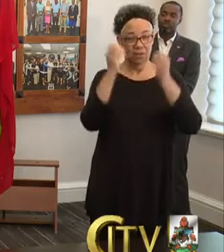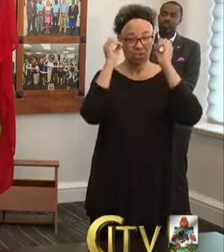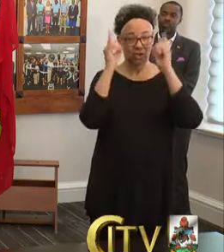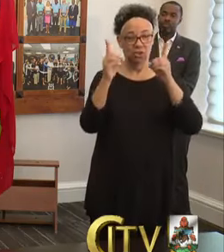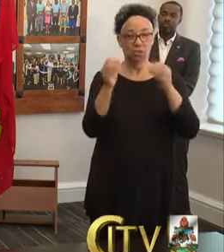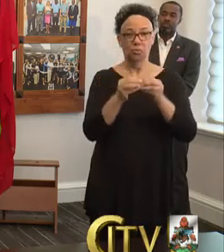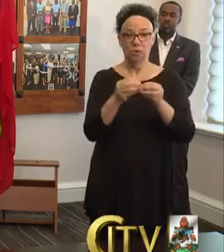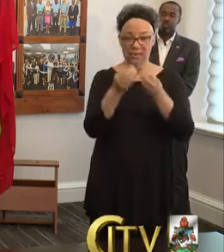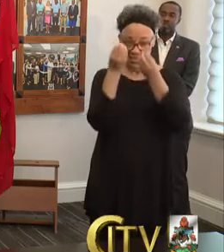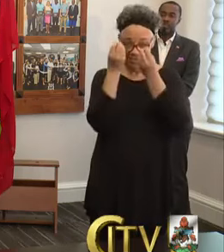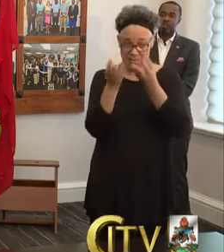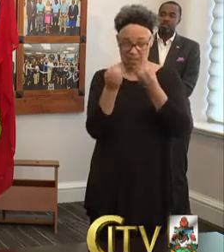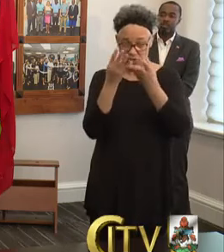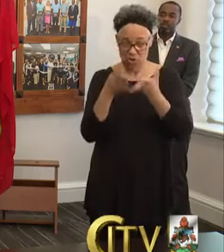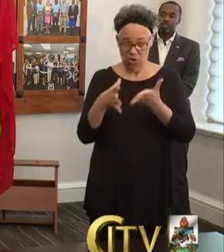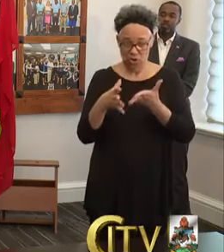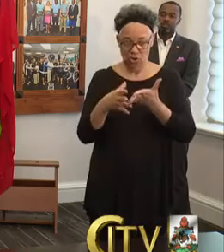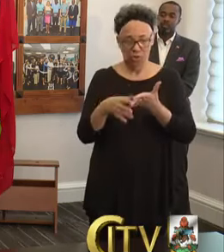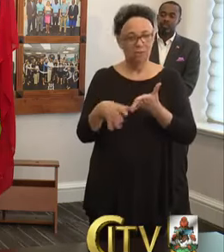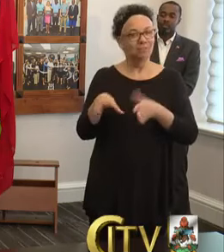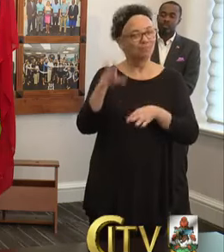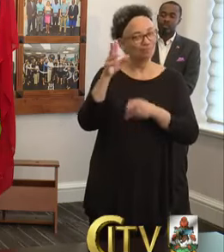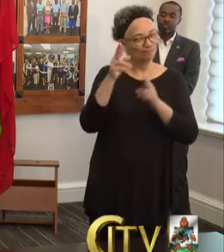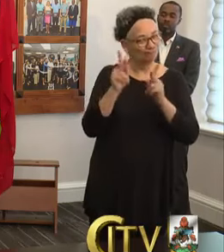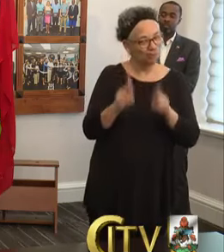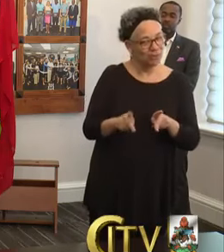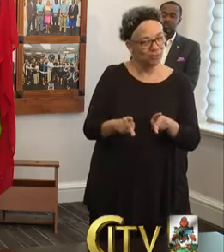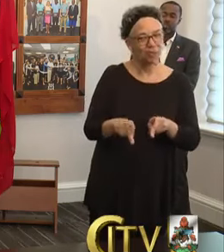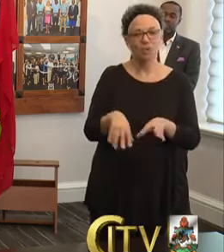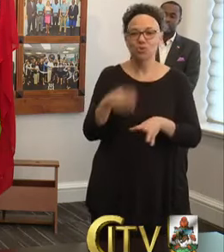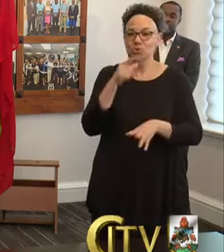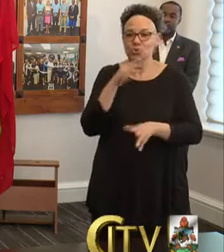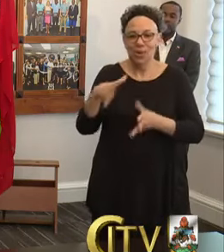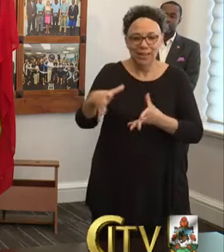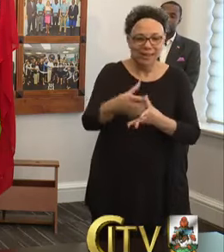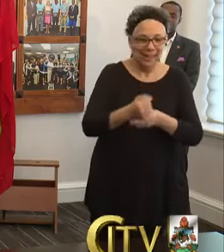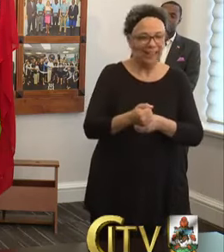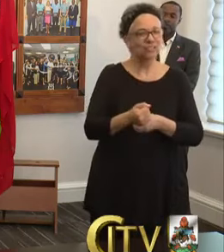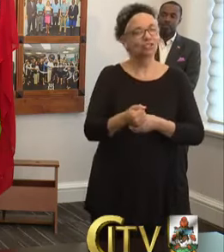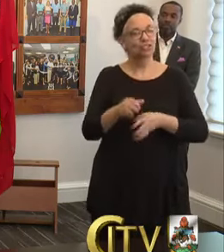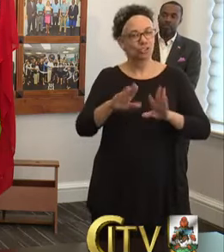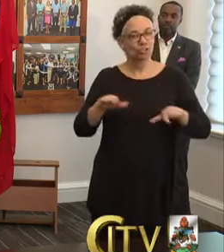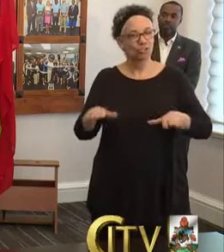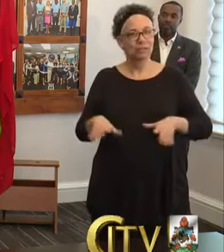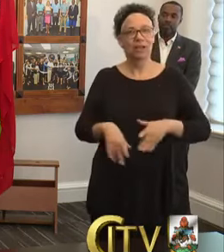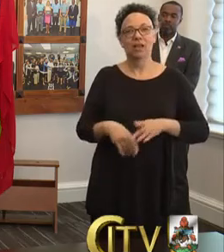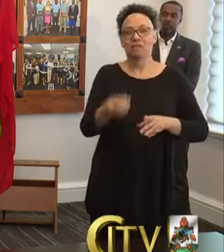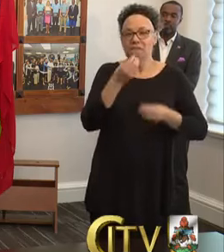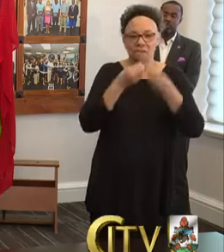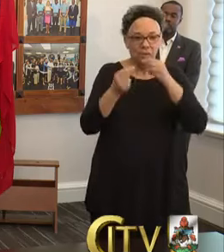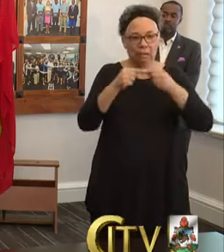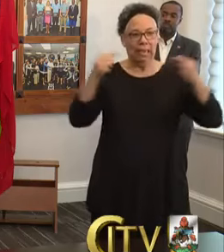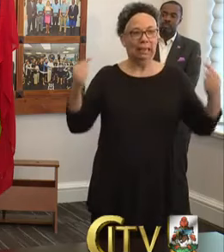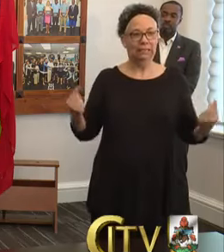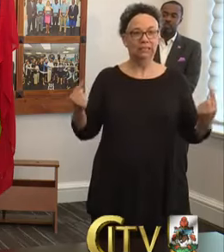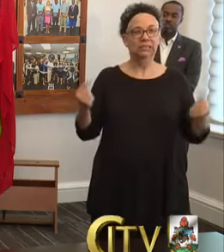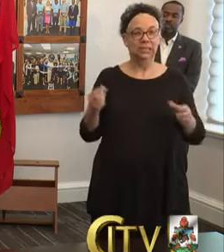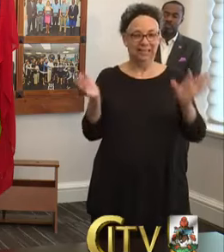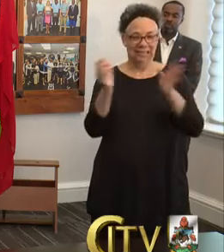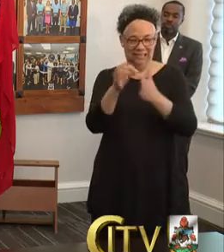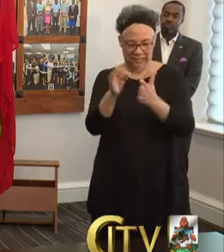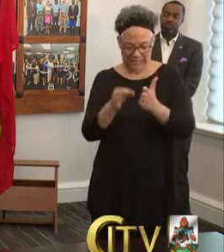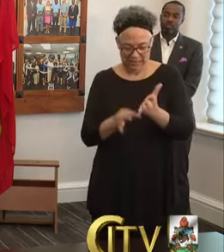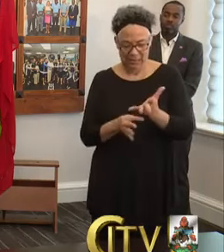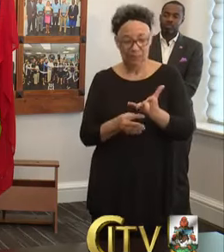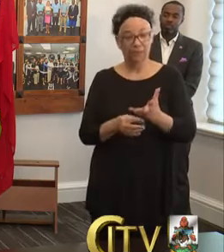collect children on a daily basis, emergency contact persons, details on food allergies, etc. Parents are also encouraged